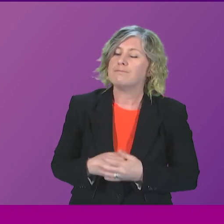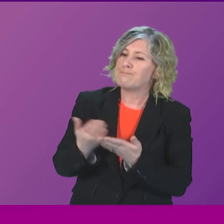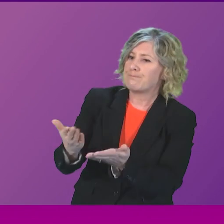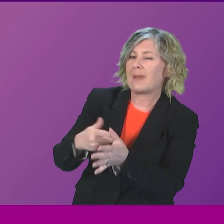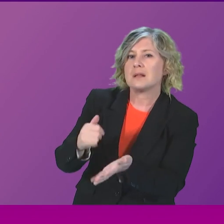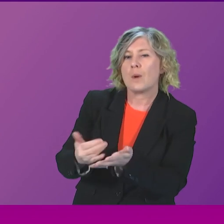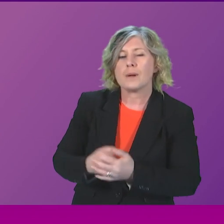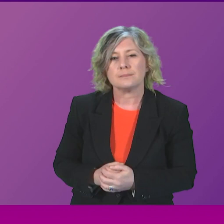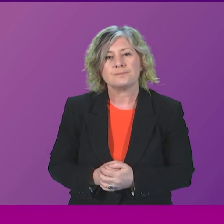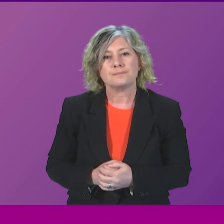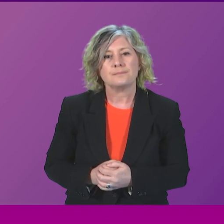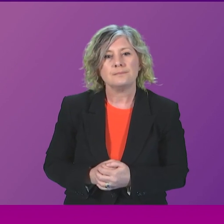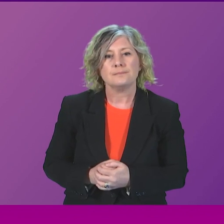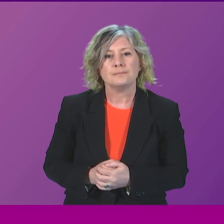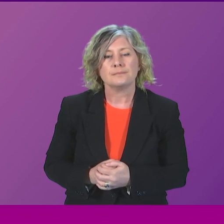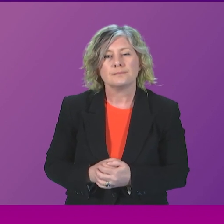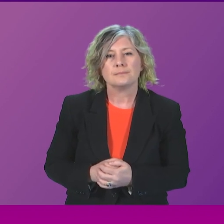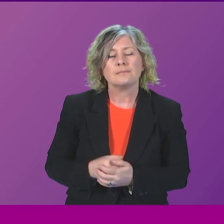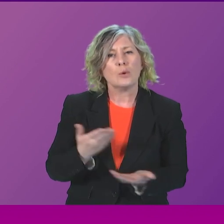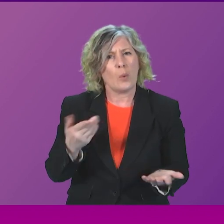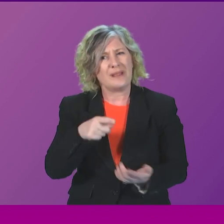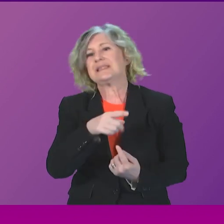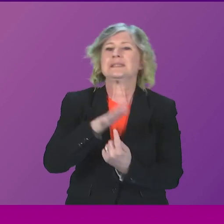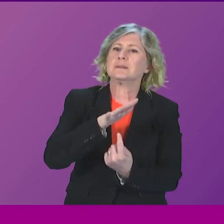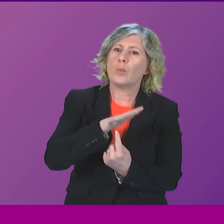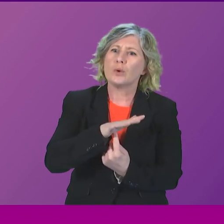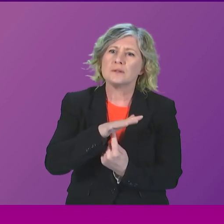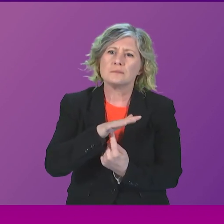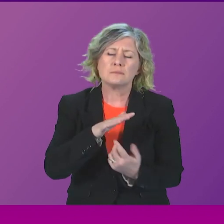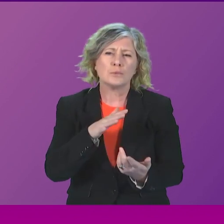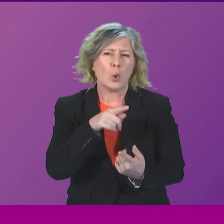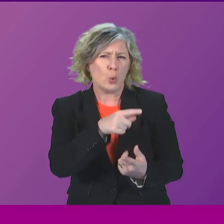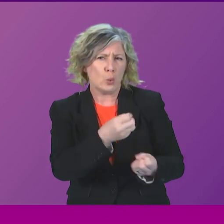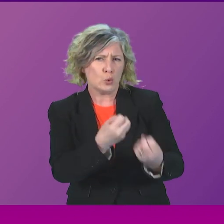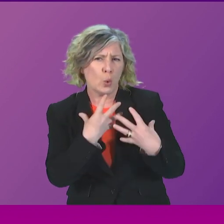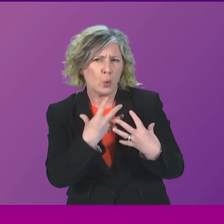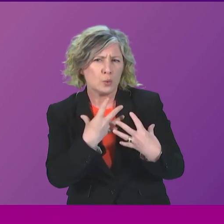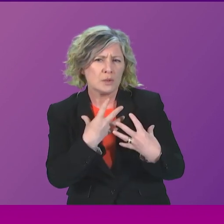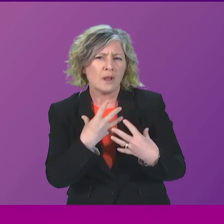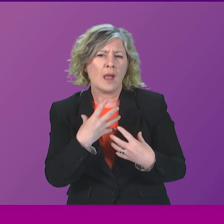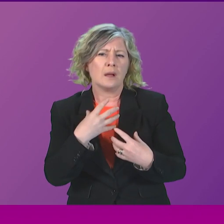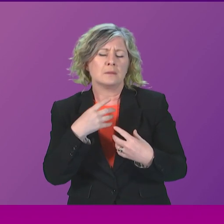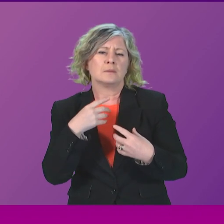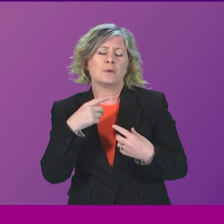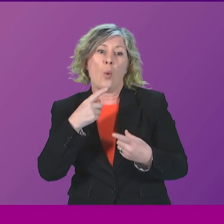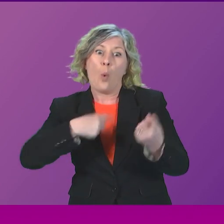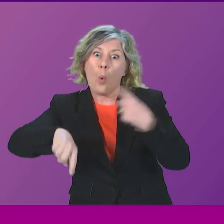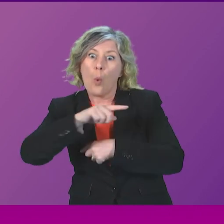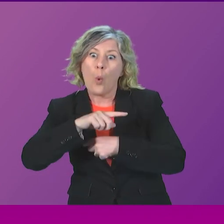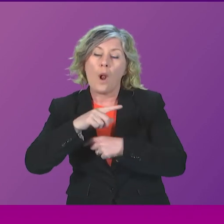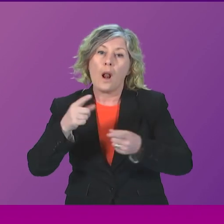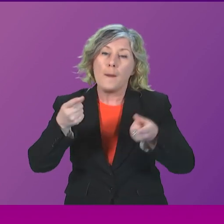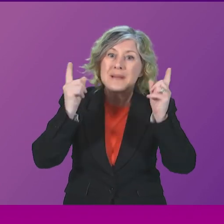So, to confirm, the First Minister has told us that all ministers and officials,